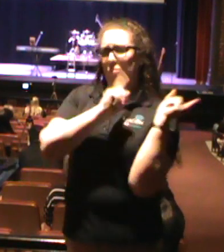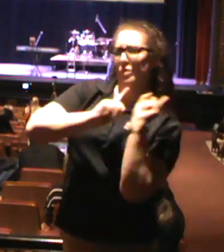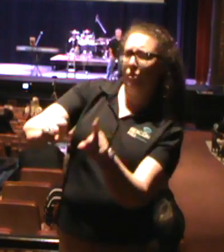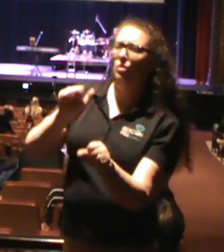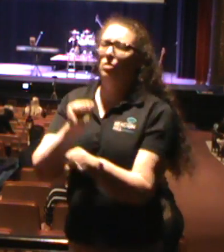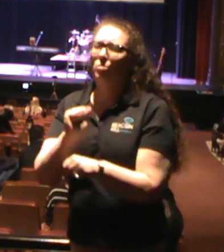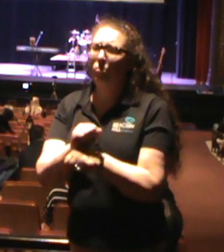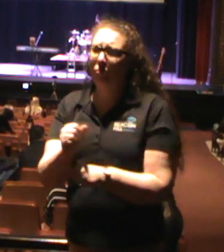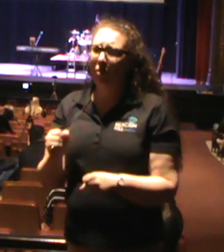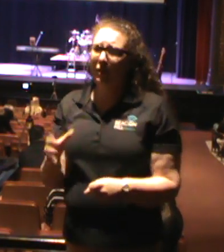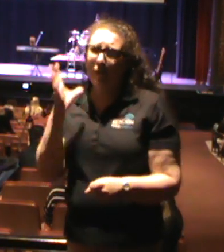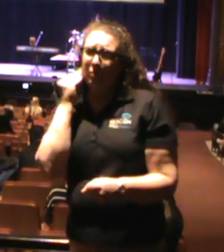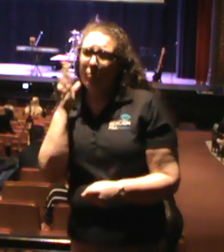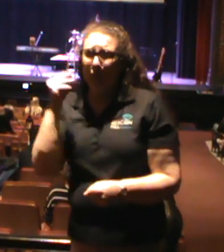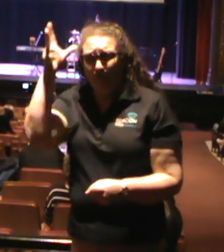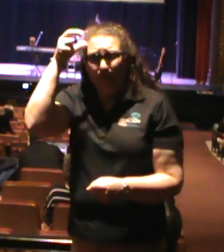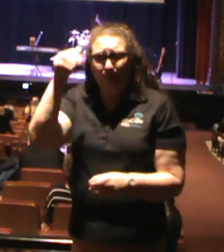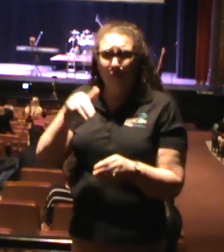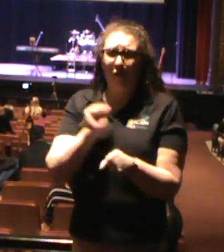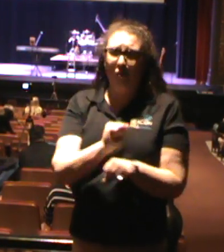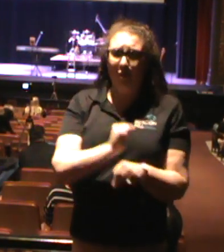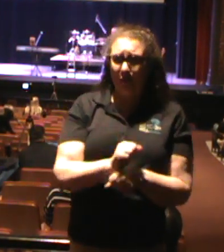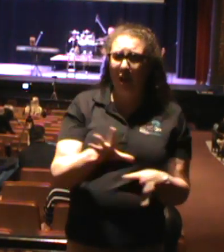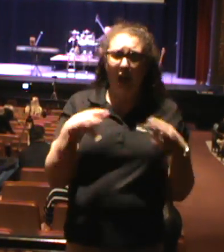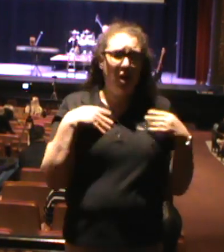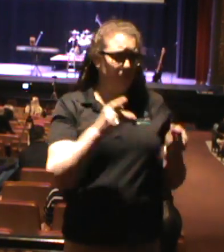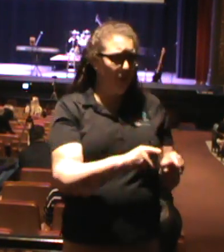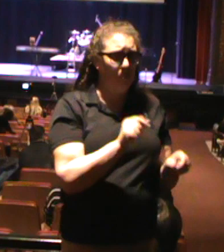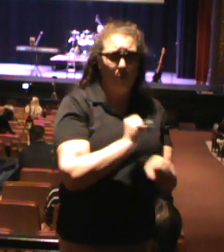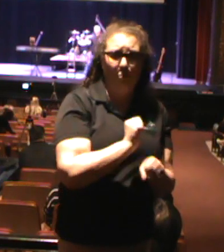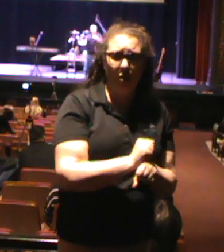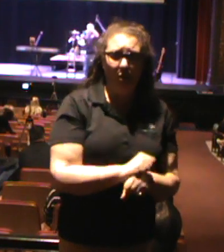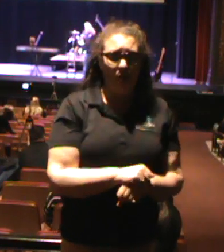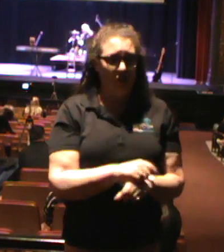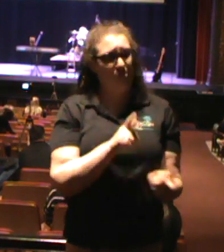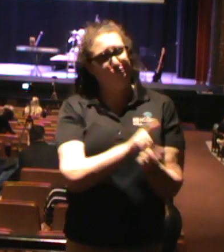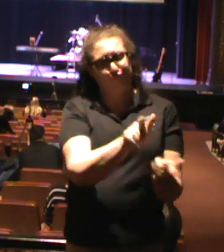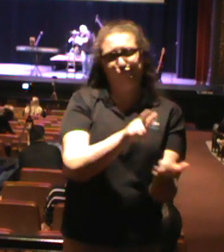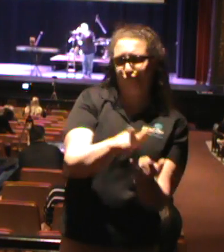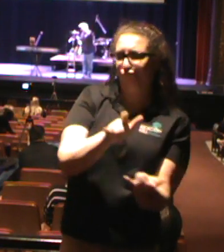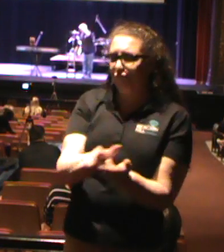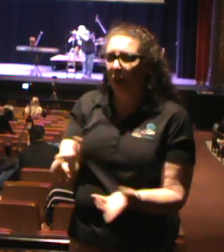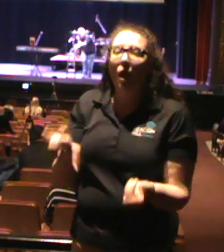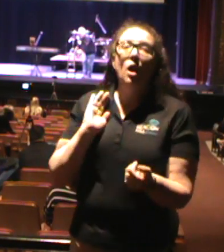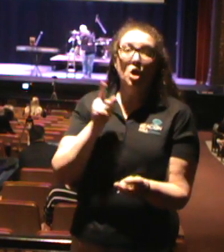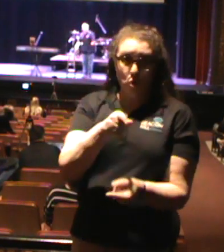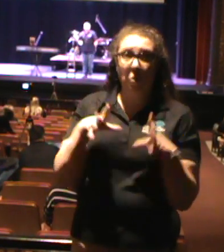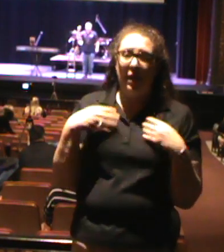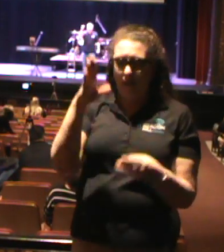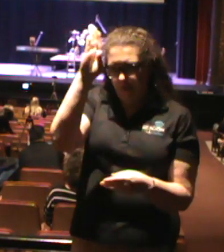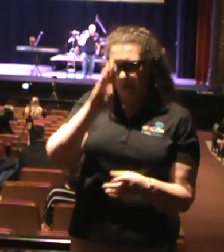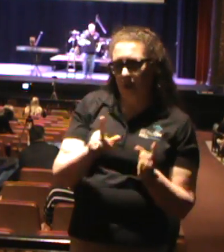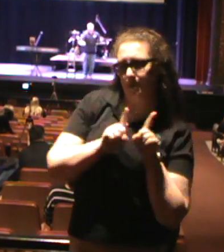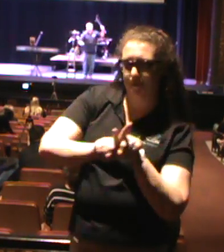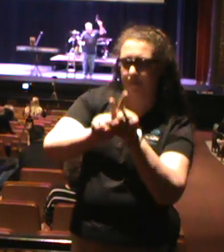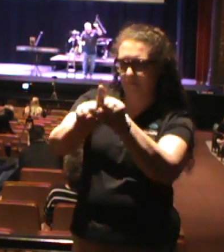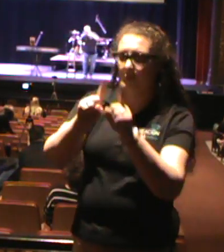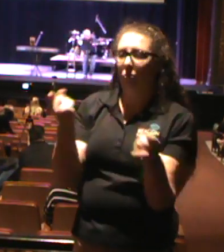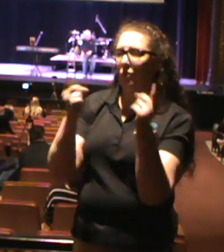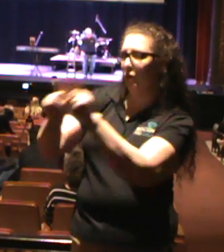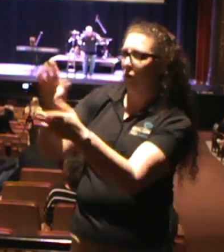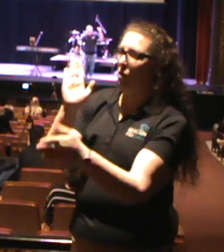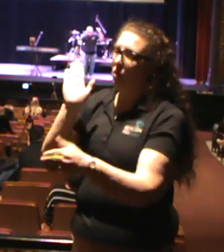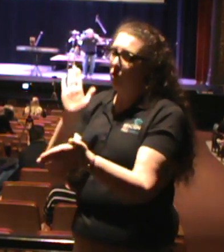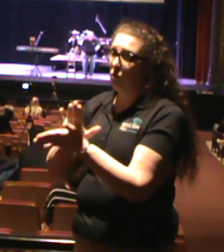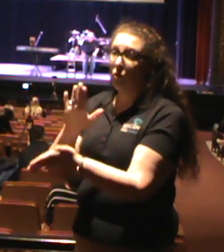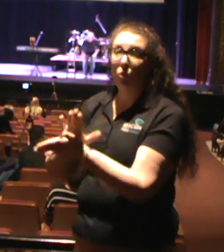with safety at work, you ever have the people that sit there and mess with you at work? When you're dealing with them, you know you have a God who is with you. When you go to school, you know you have